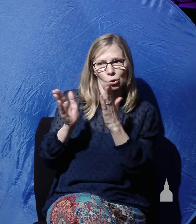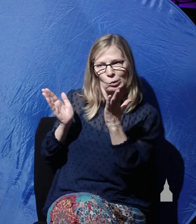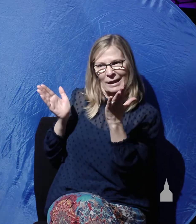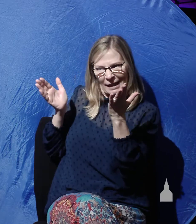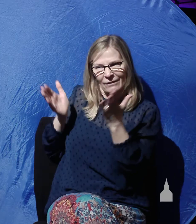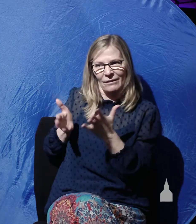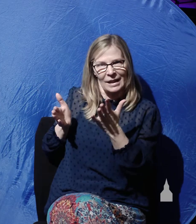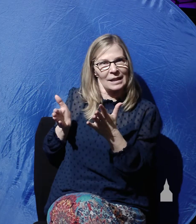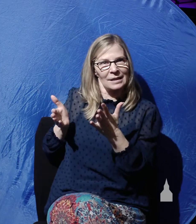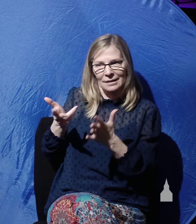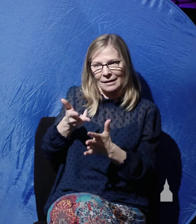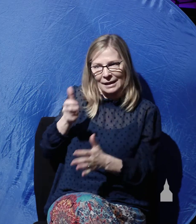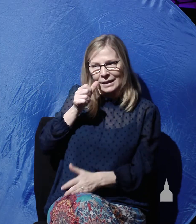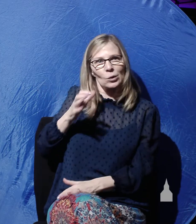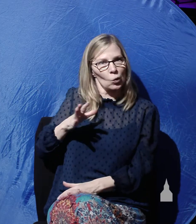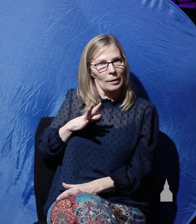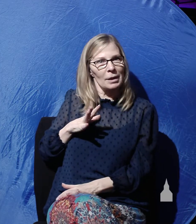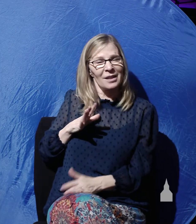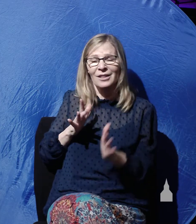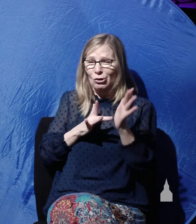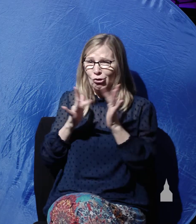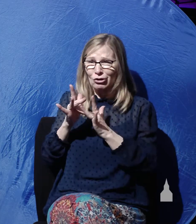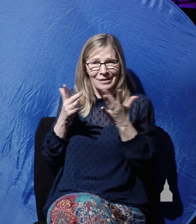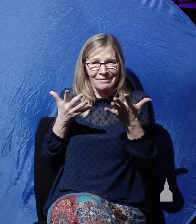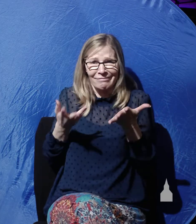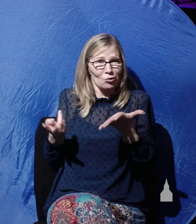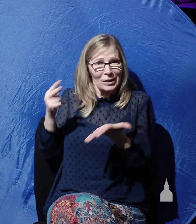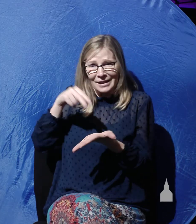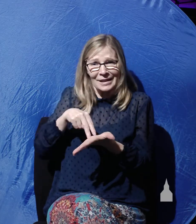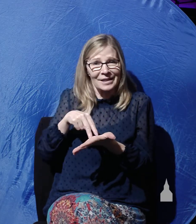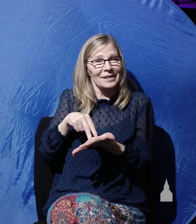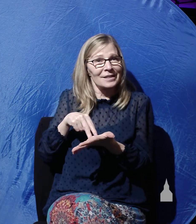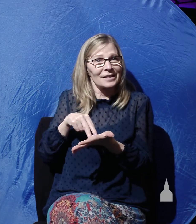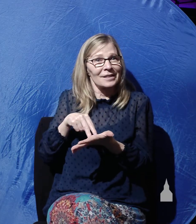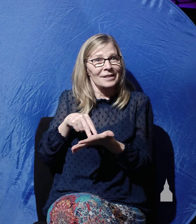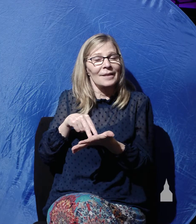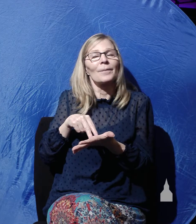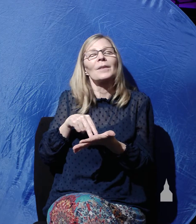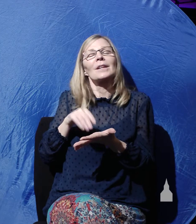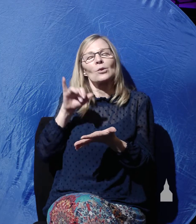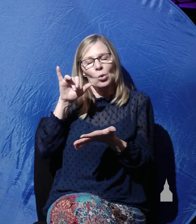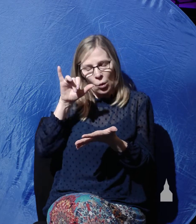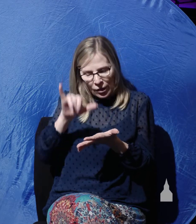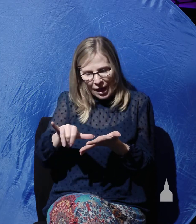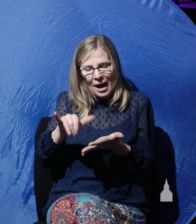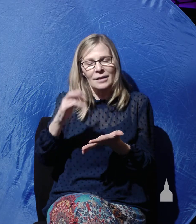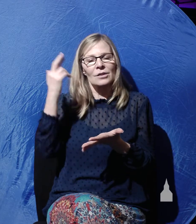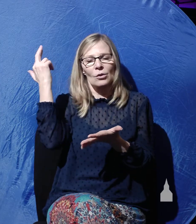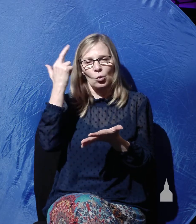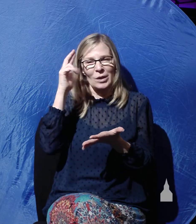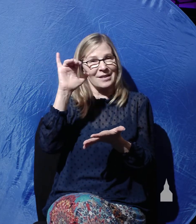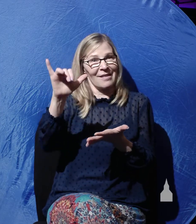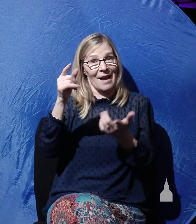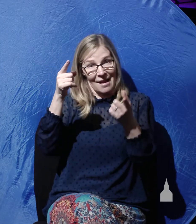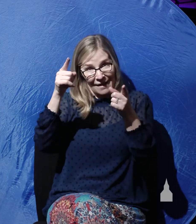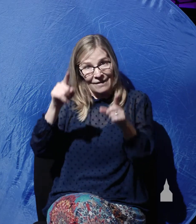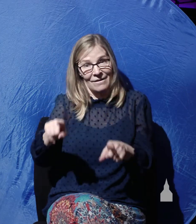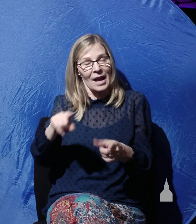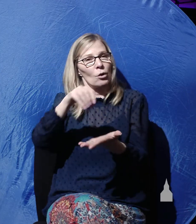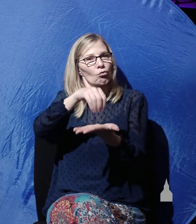the women that Jesus had risen from the dead, and that's why this event is recorded for us